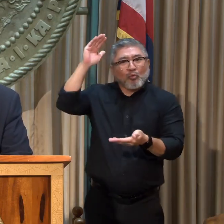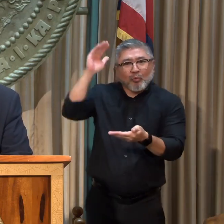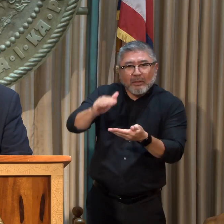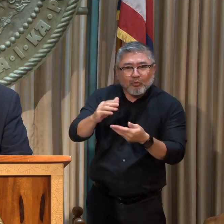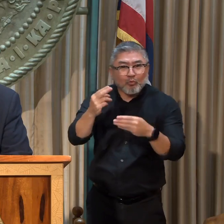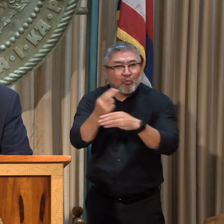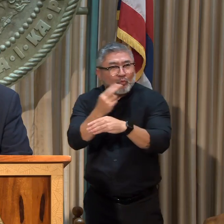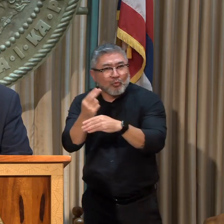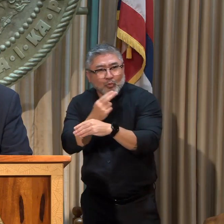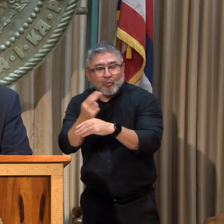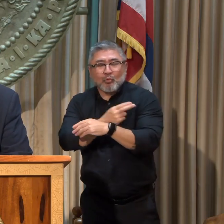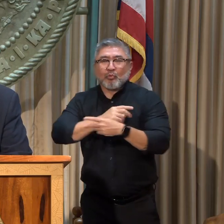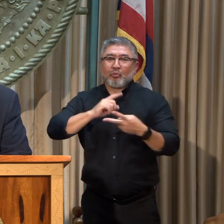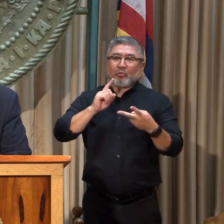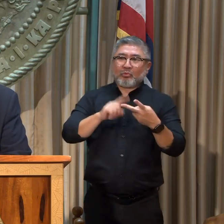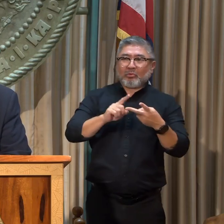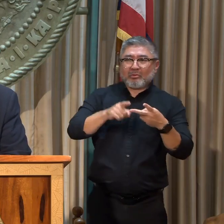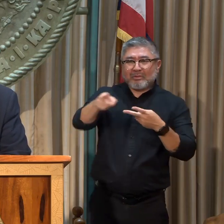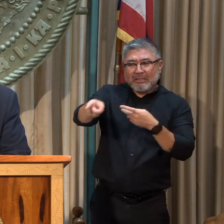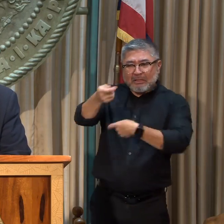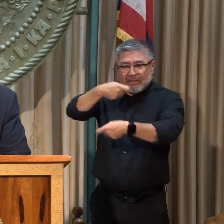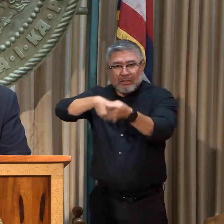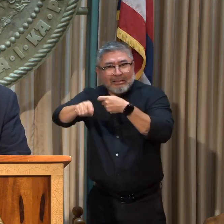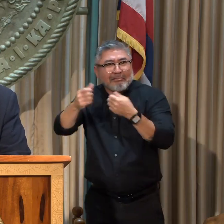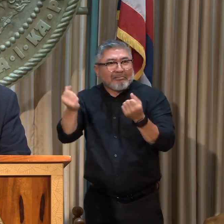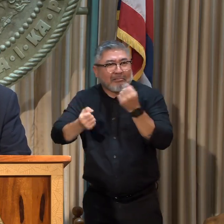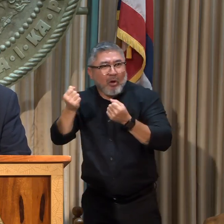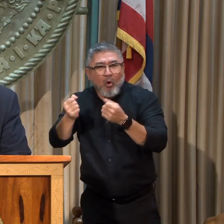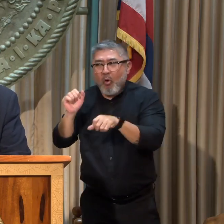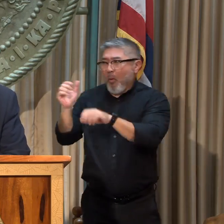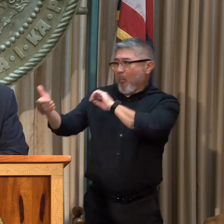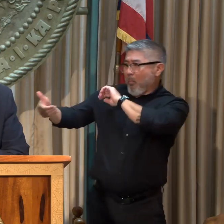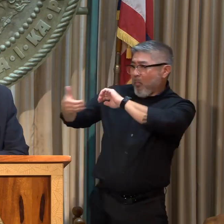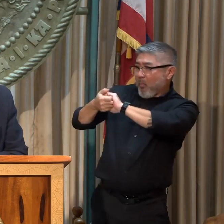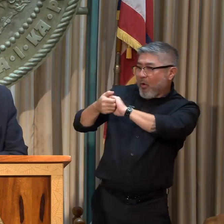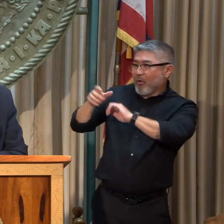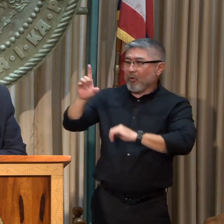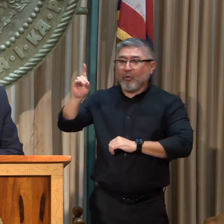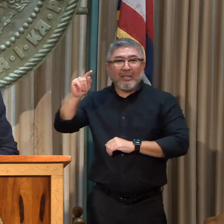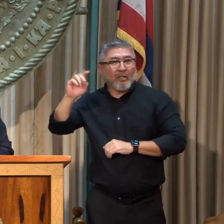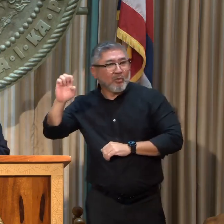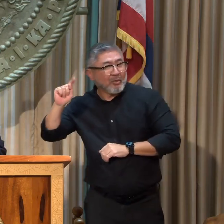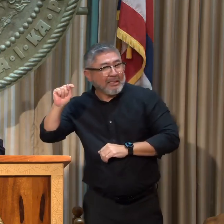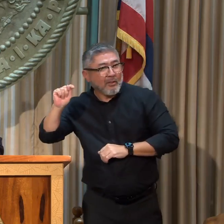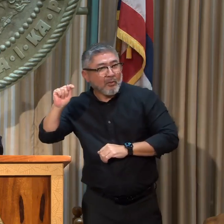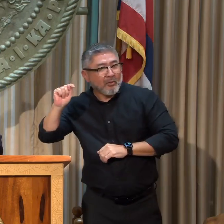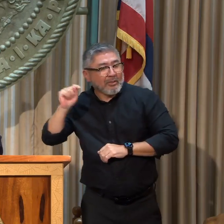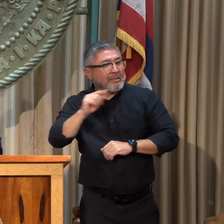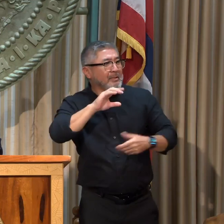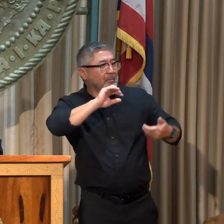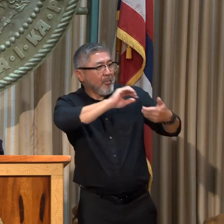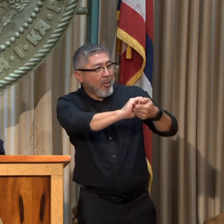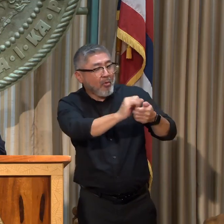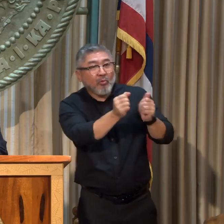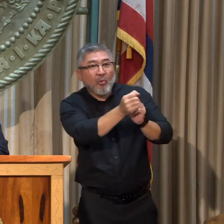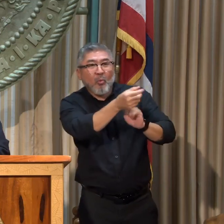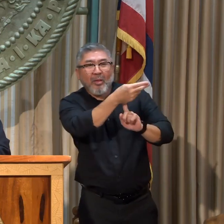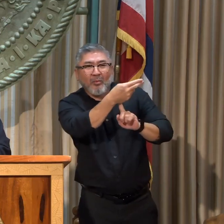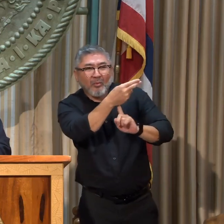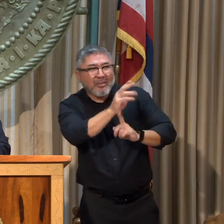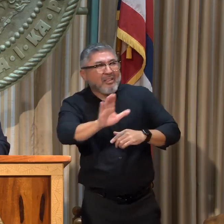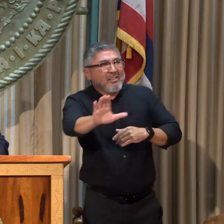incentivizing our fleet, working with Department of Transportation, encouraging hotels to also change the way they do things with their fleets,